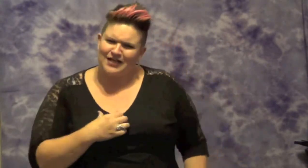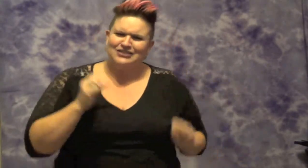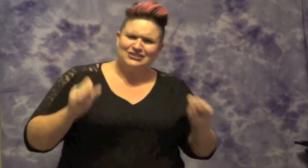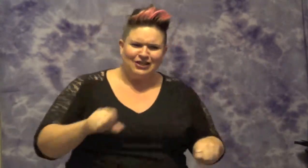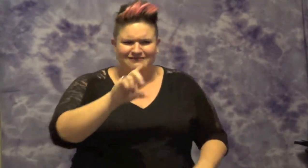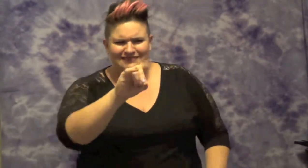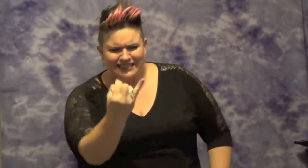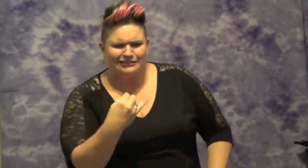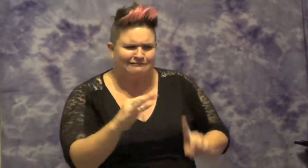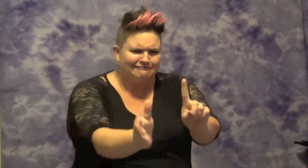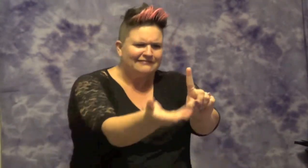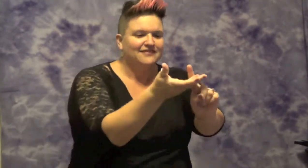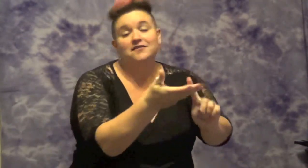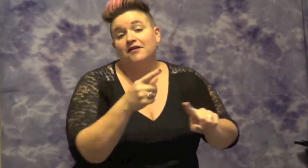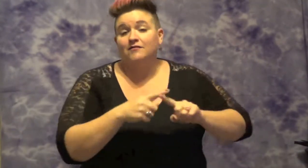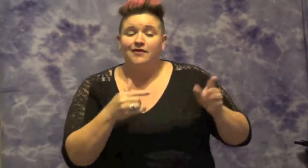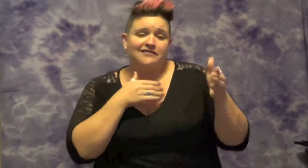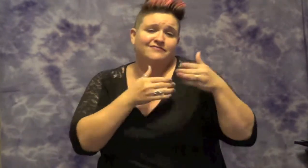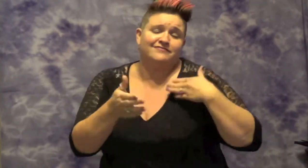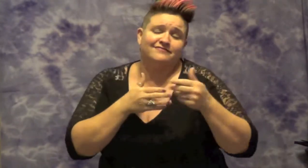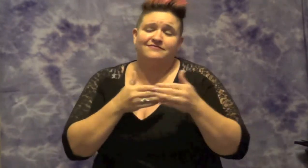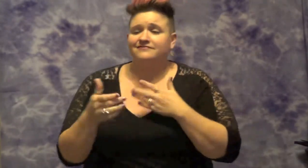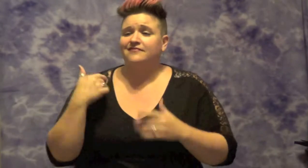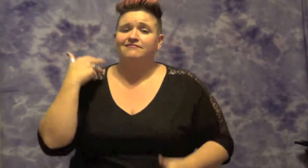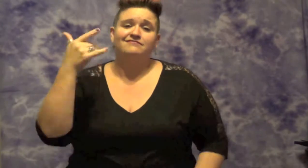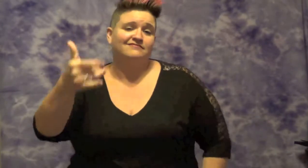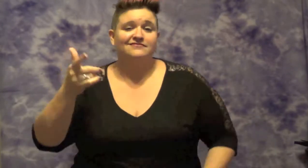while later We were sitting in the drive in my truck